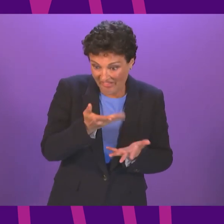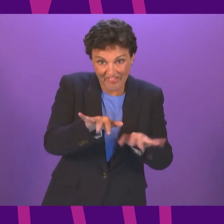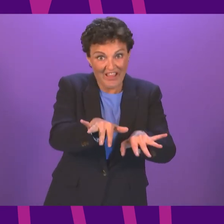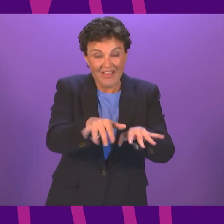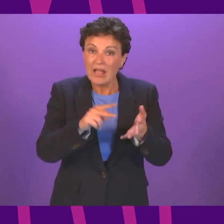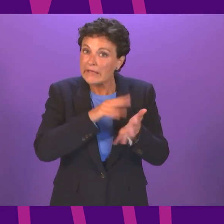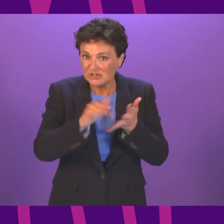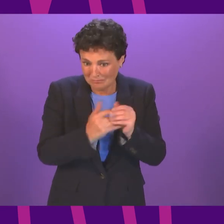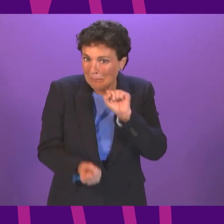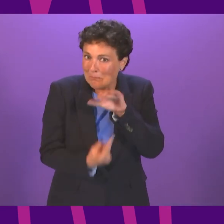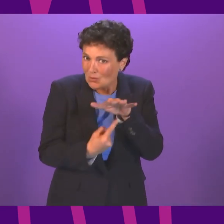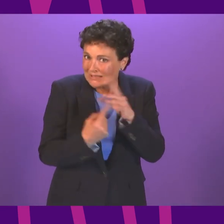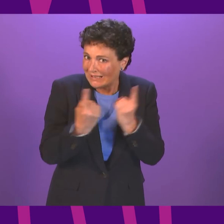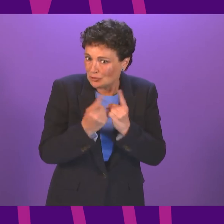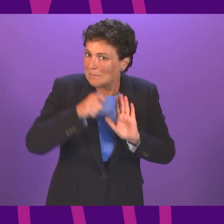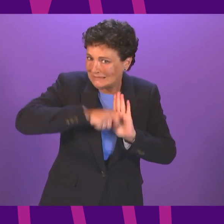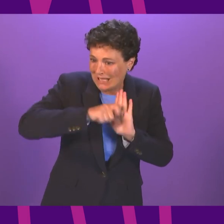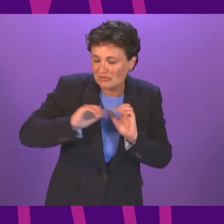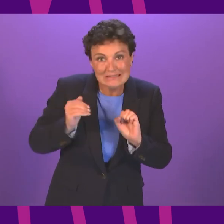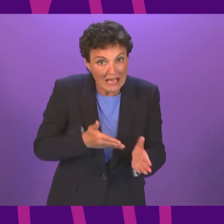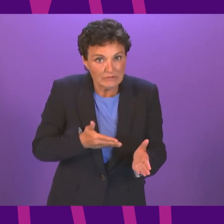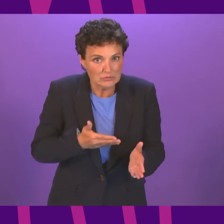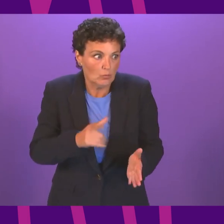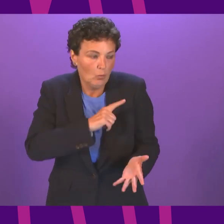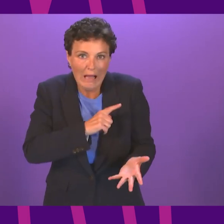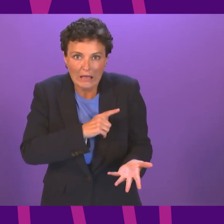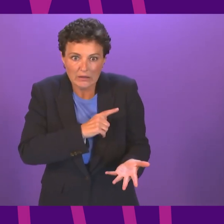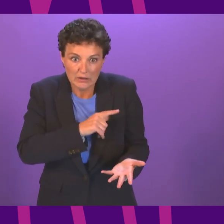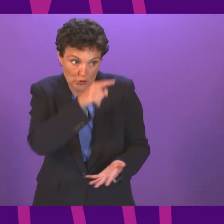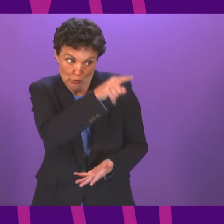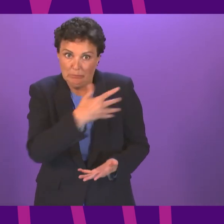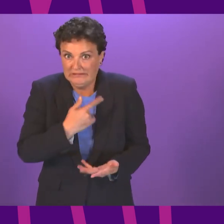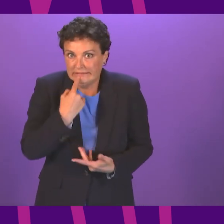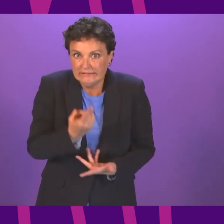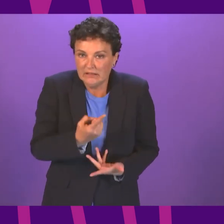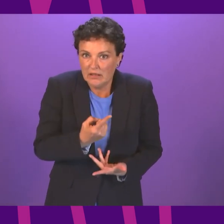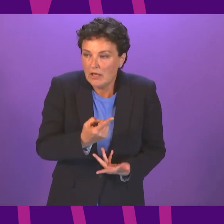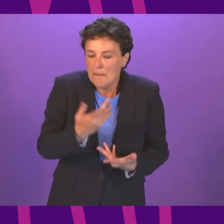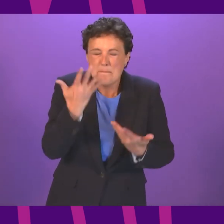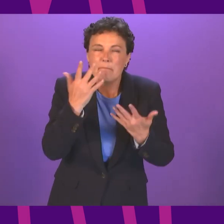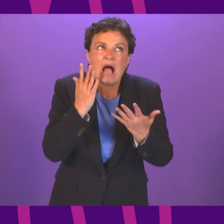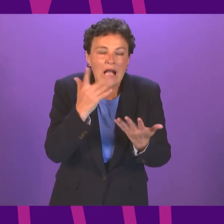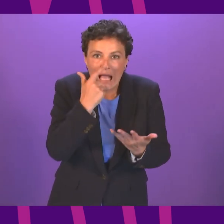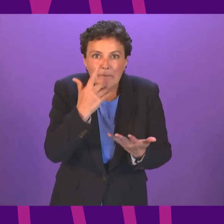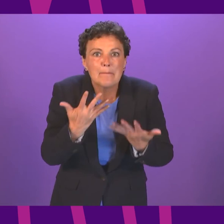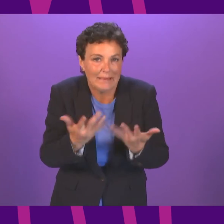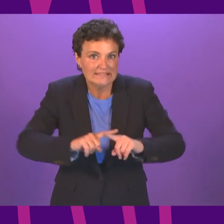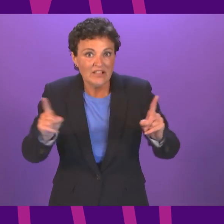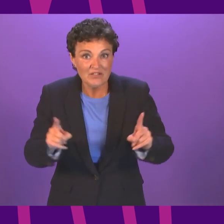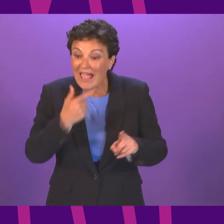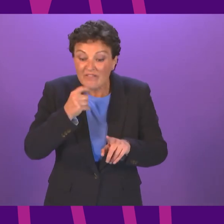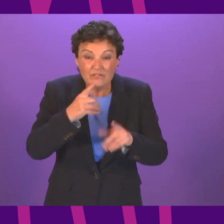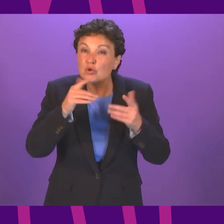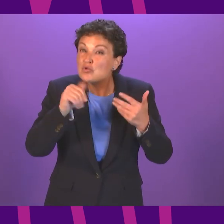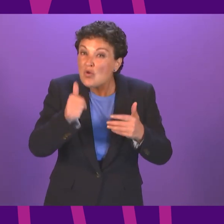It is an important issue. Podiatry services, often for people, as the member has reflected there, will make the difference between being able to get out and about and be